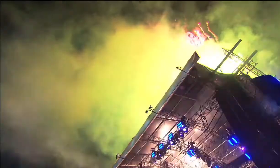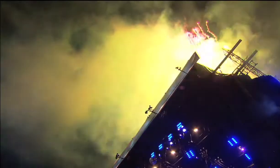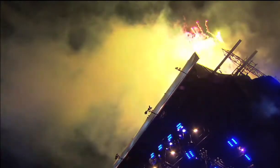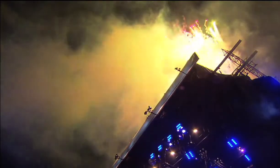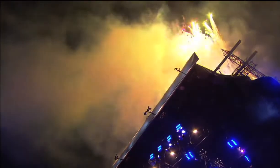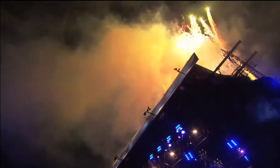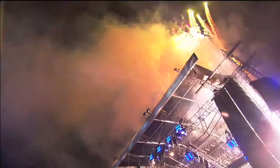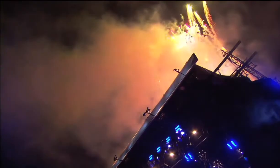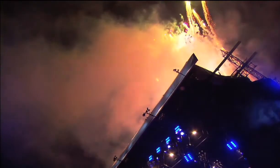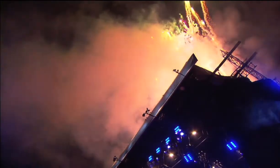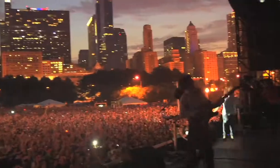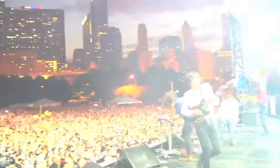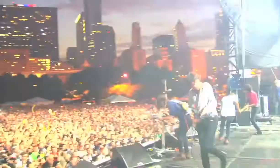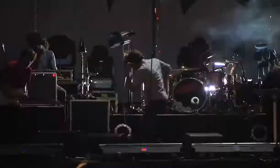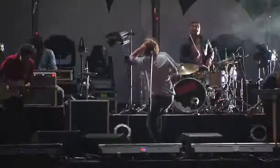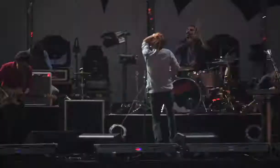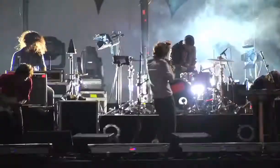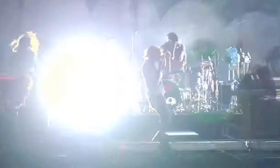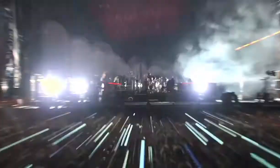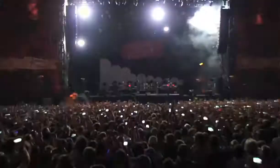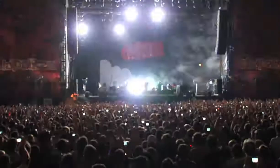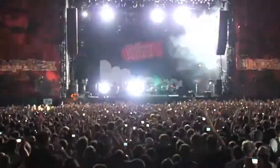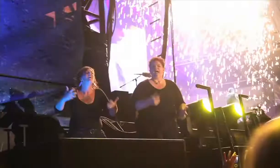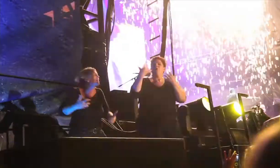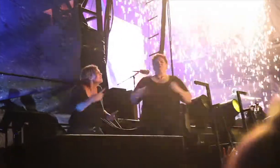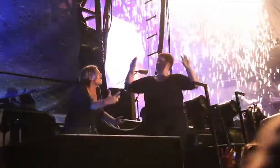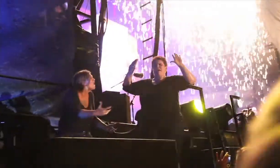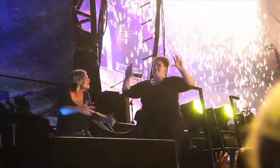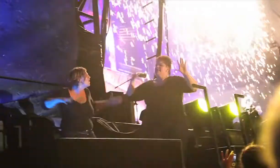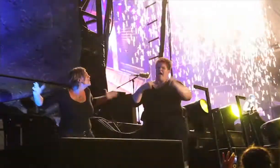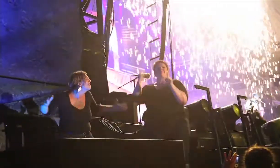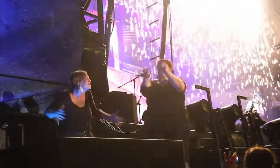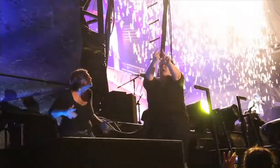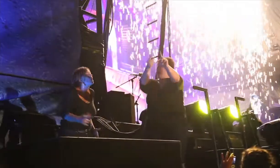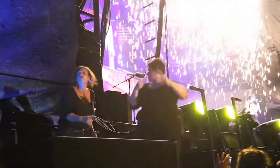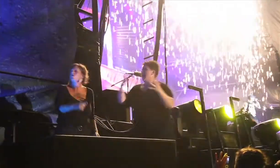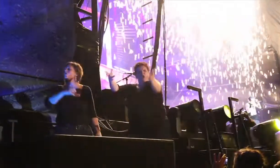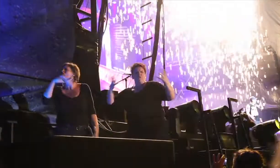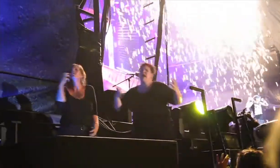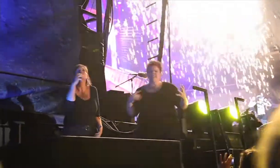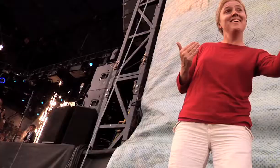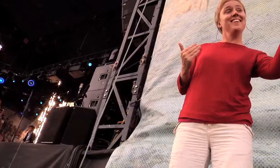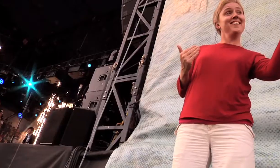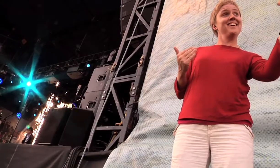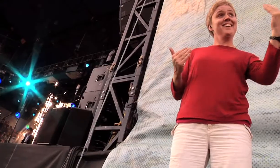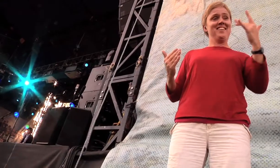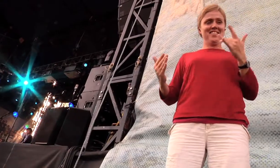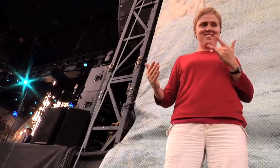But there's just something primal and there's something beautiful about the way that music touches you on a molecular level.